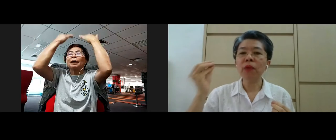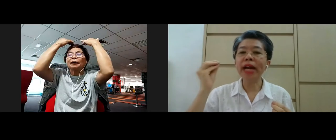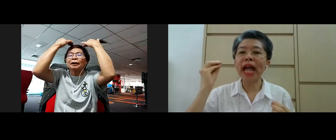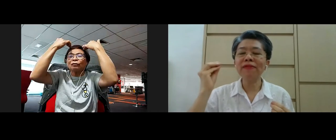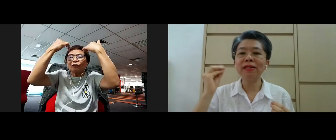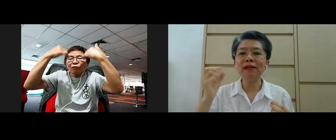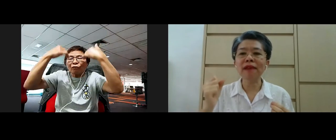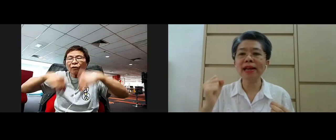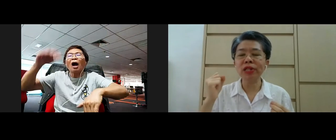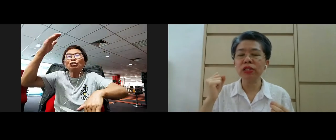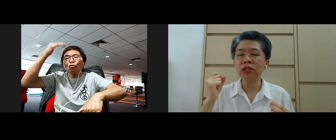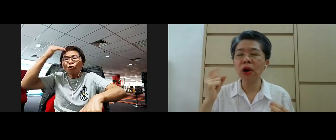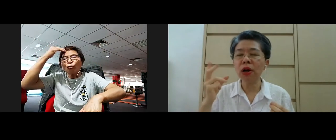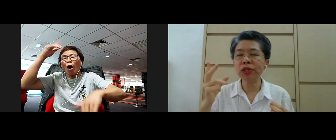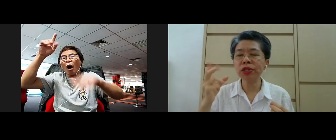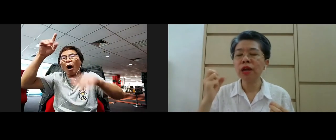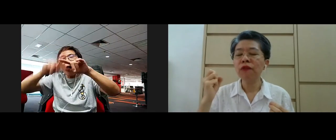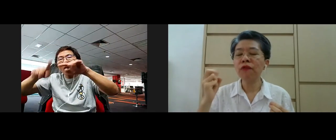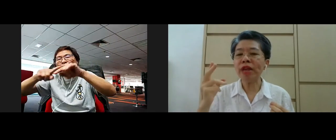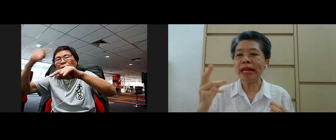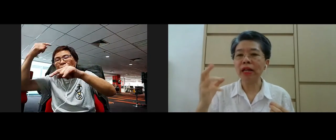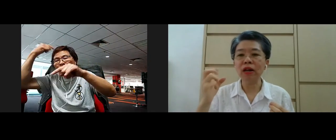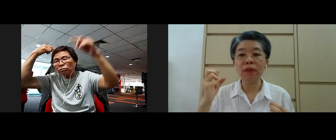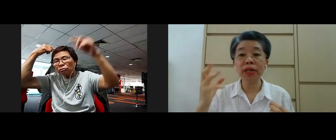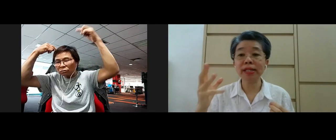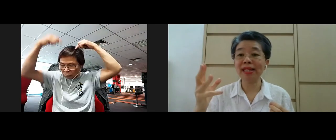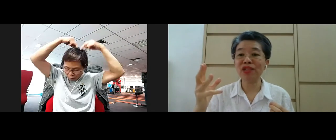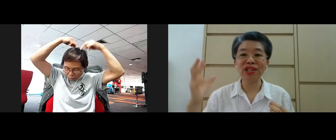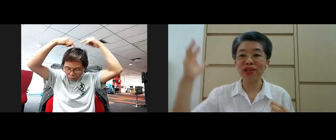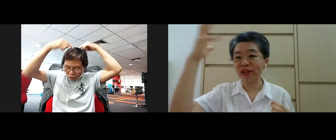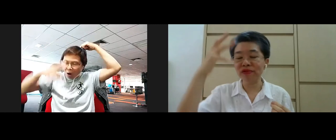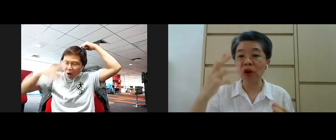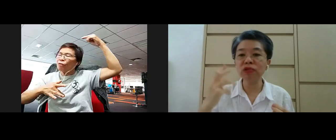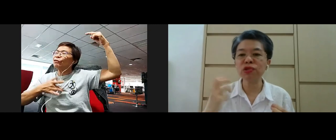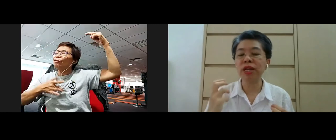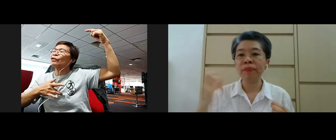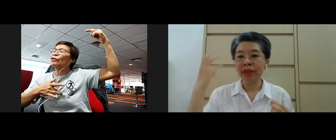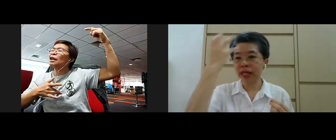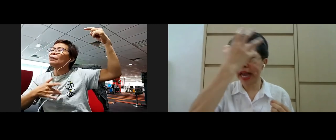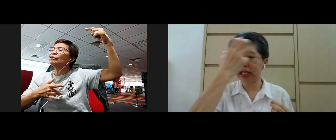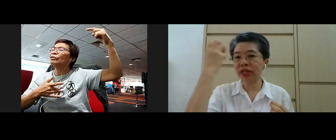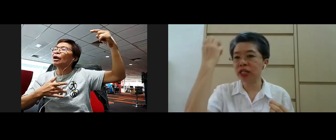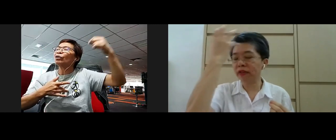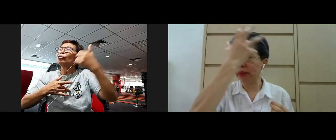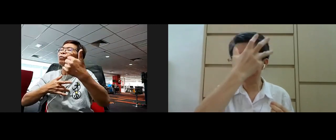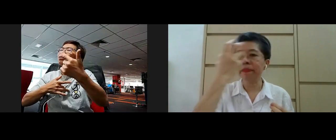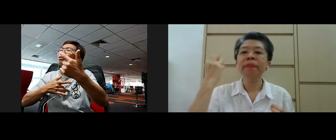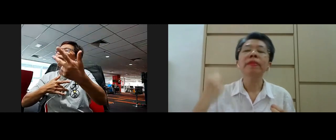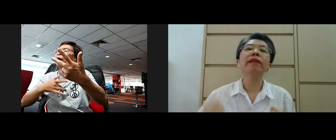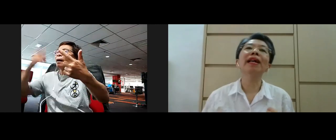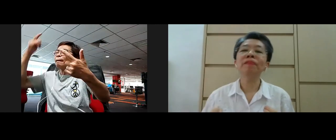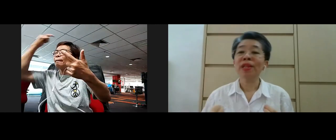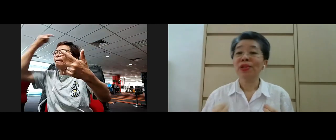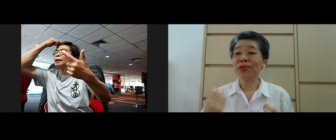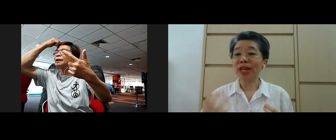whatever arising thoughts feeling or body sensation you know I group all three yeah the activity of the mind